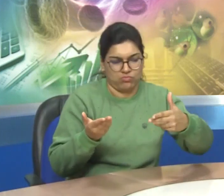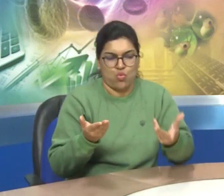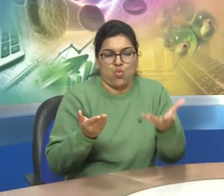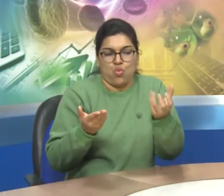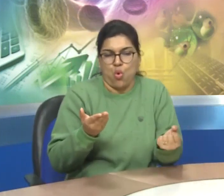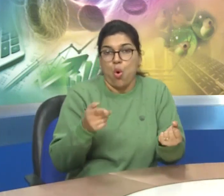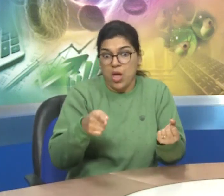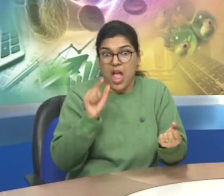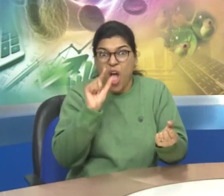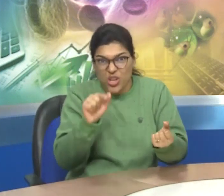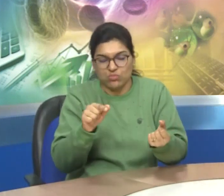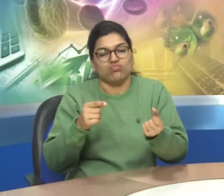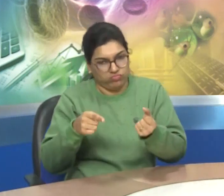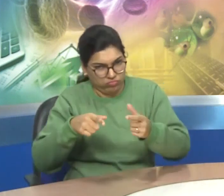urgent public importance